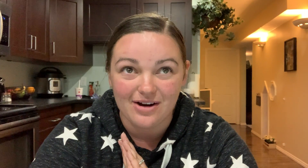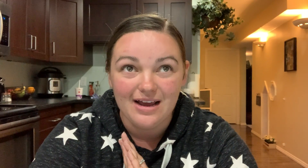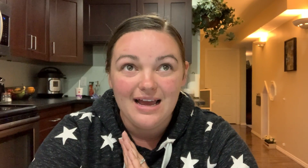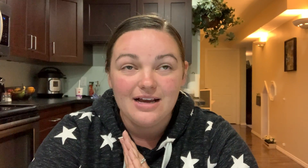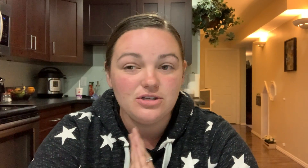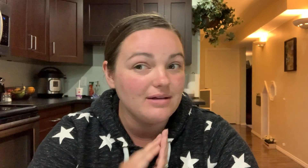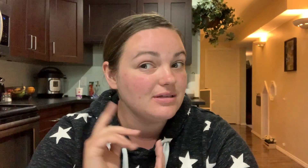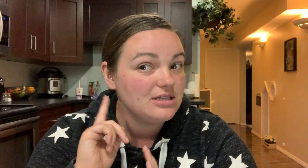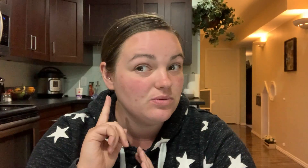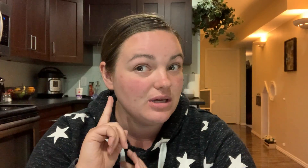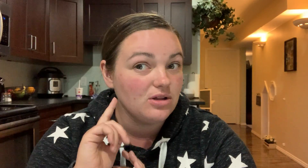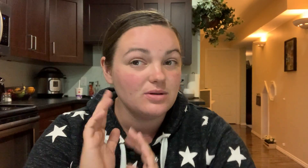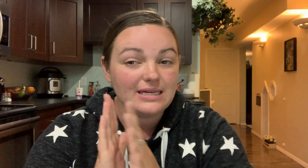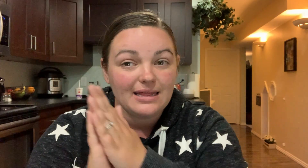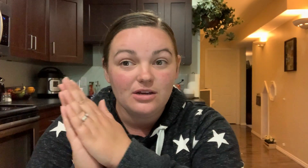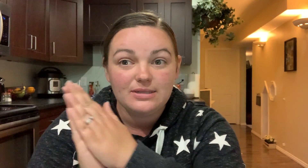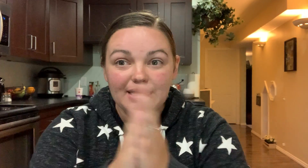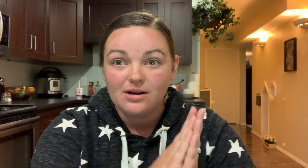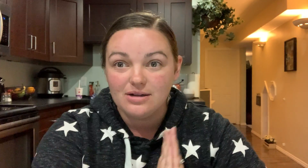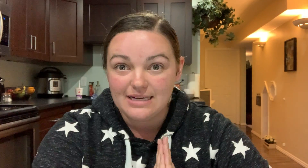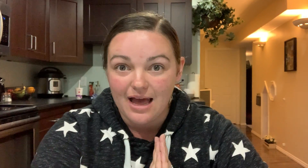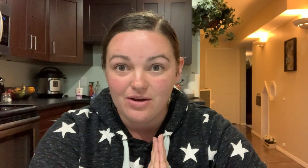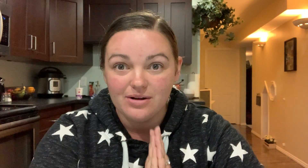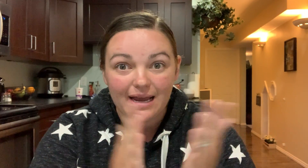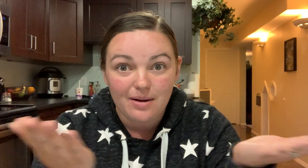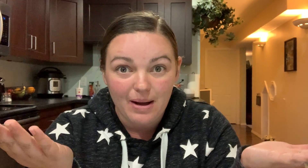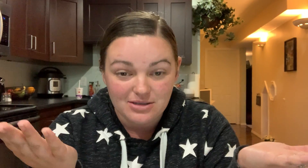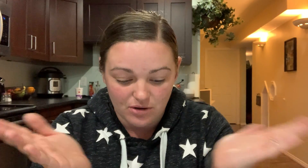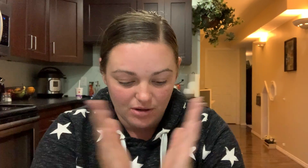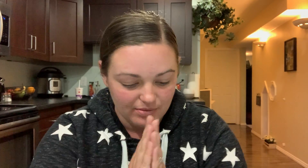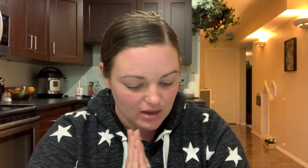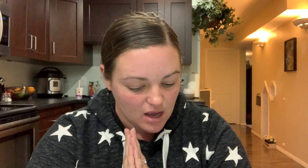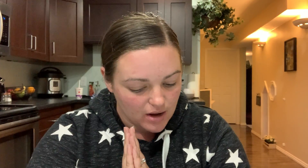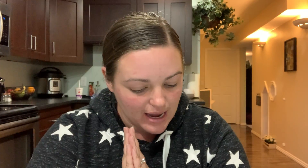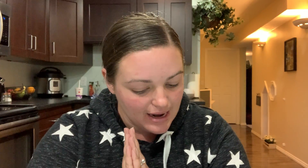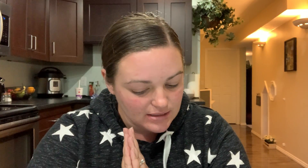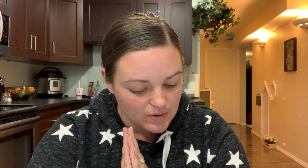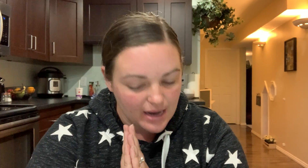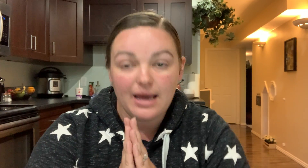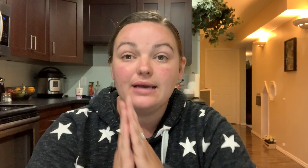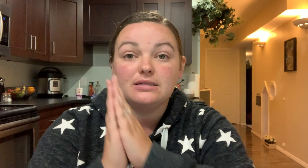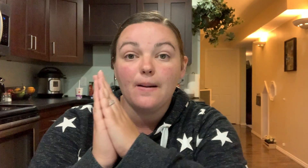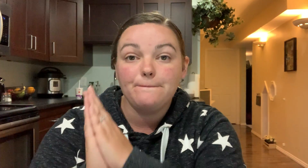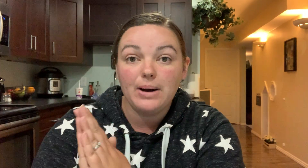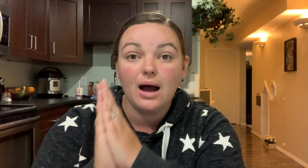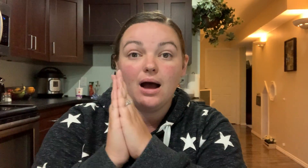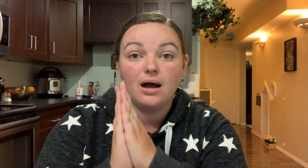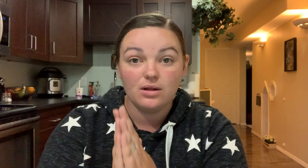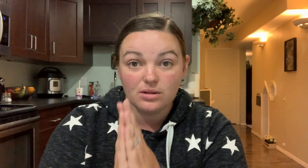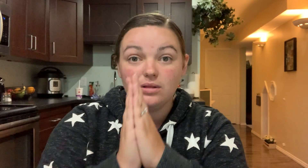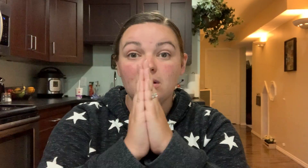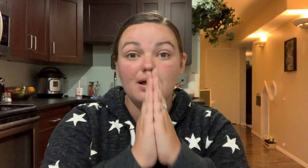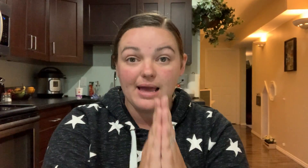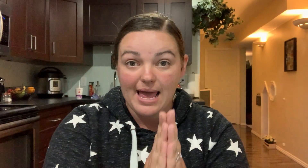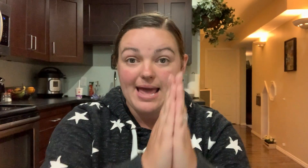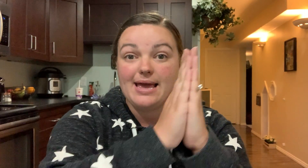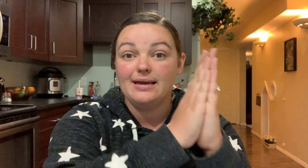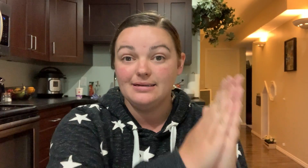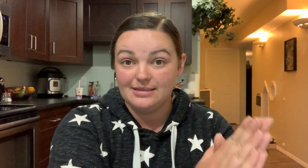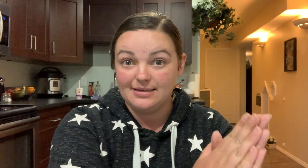because you have to listen really closely and then you stick it all together like a puzzle puzzle okay next one is p l a t